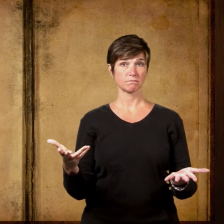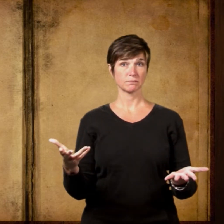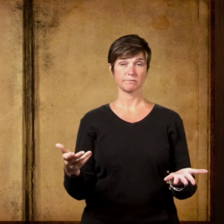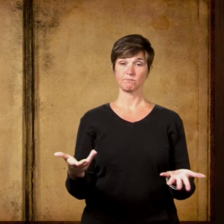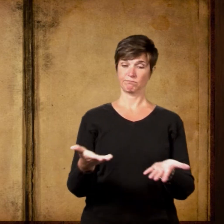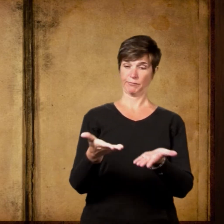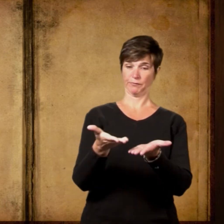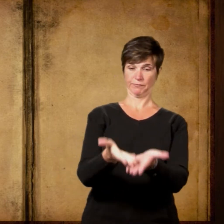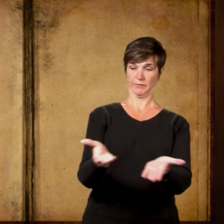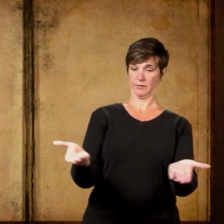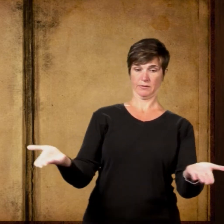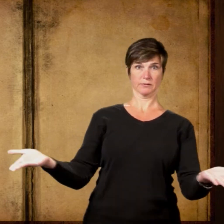Equipment